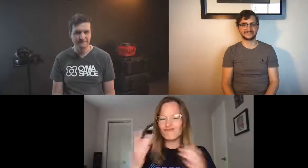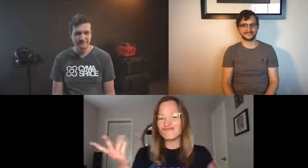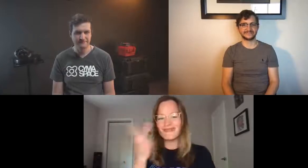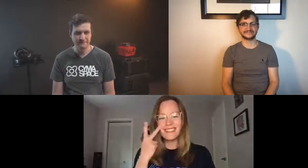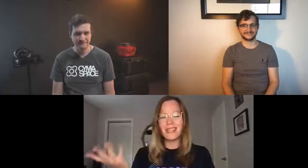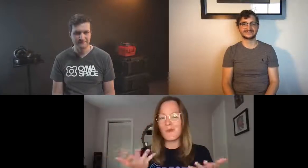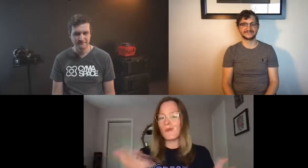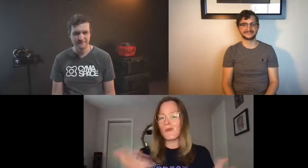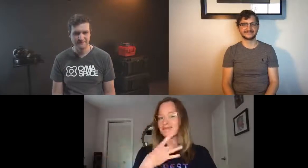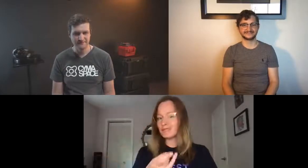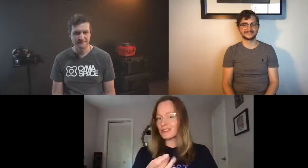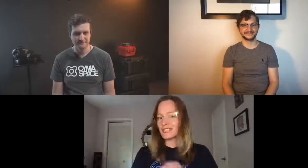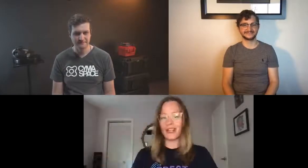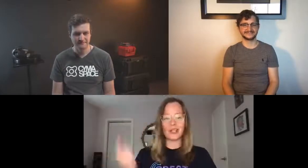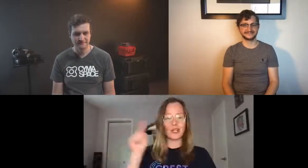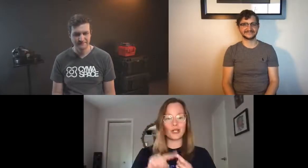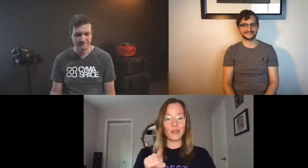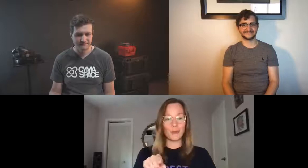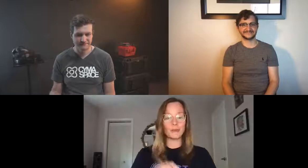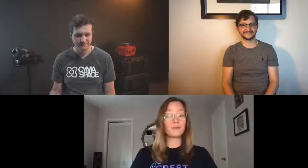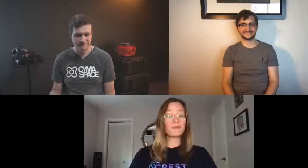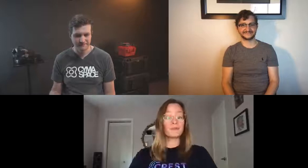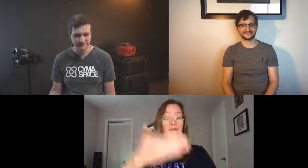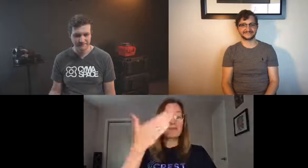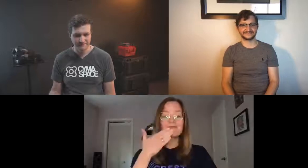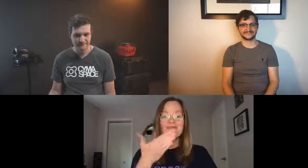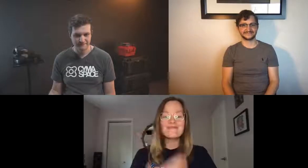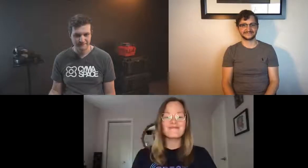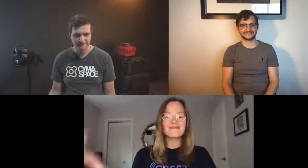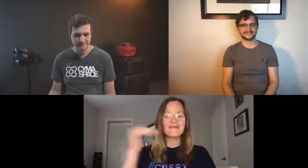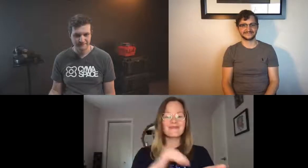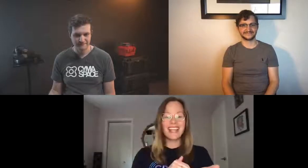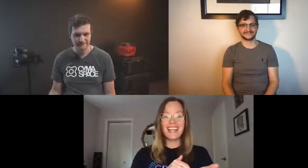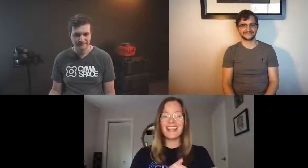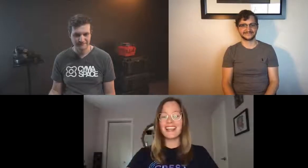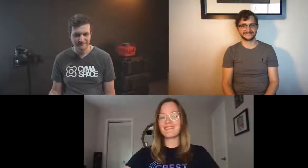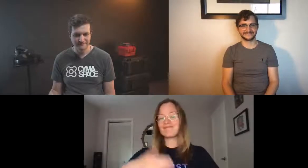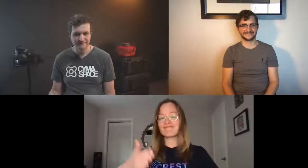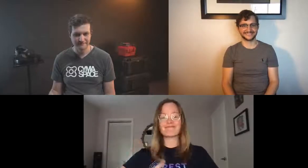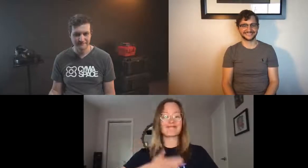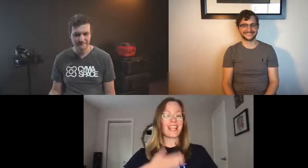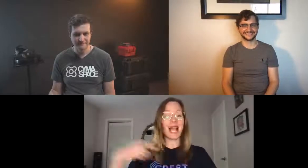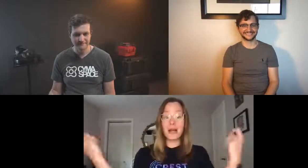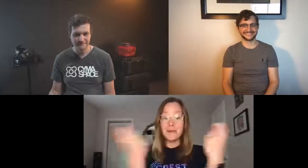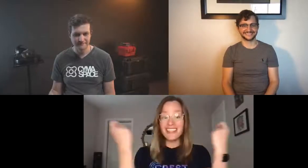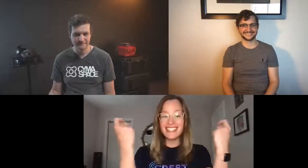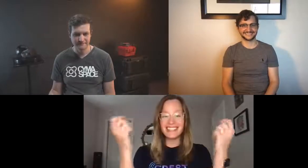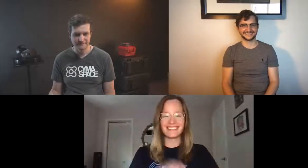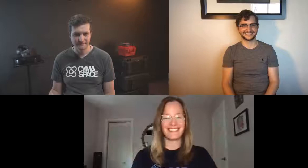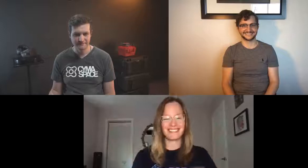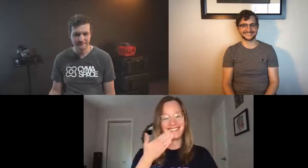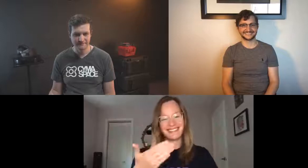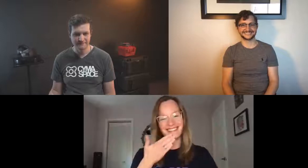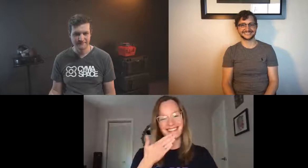out we're certainly looking forward to all of those events so keep an eye out and attend the ones that are of interest to you thank you again